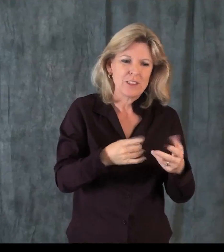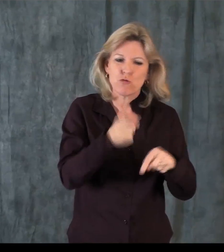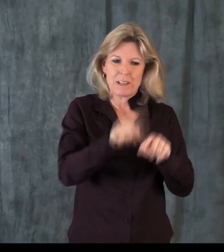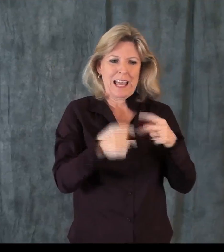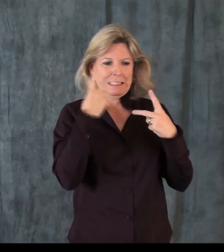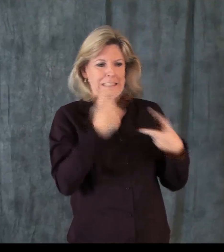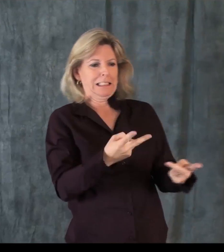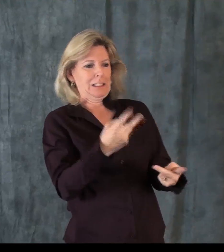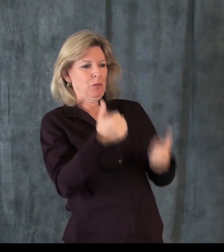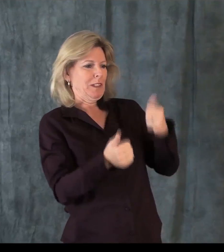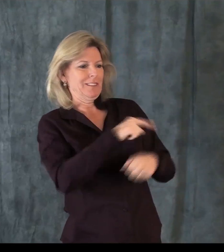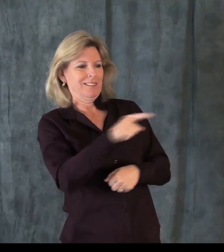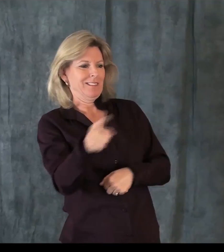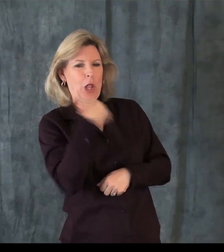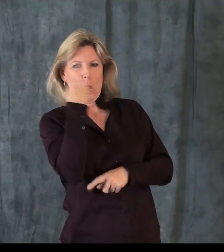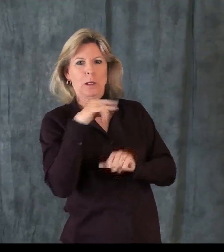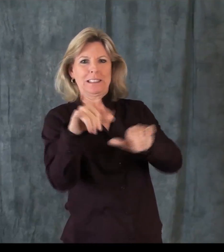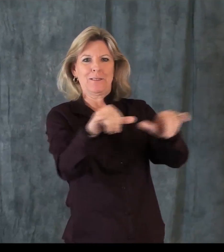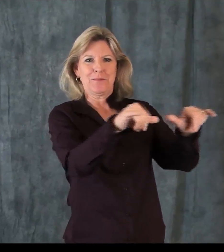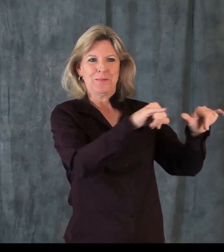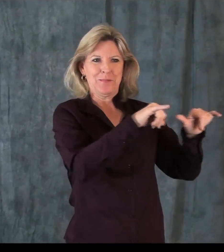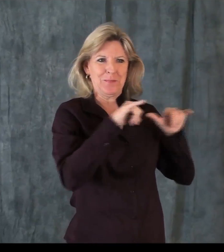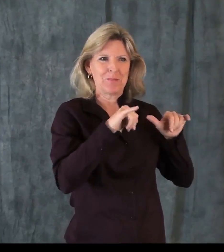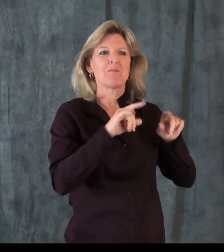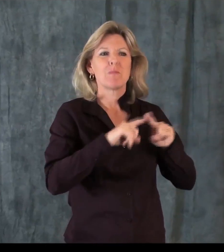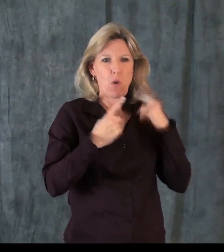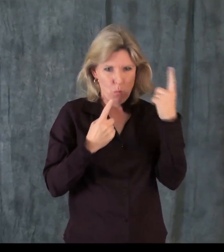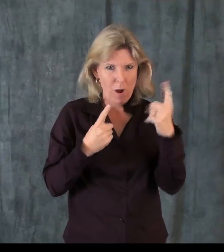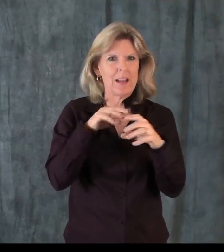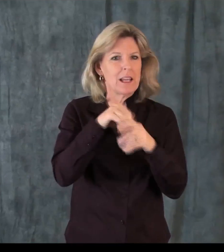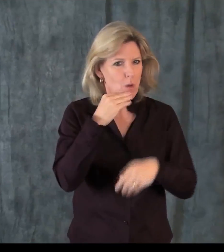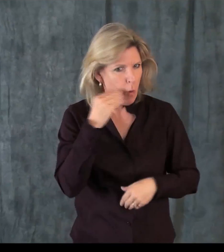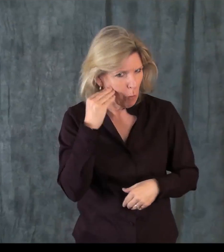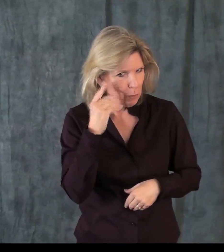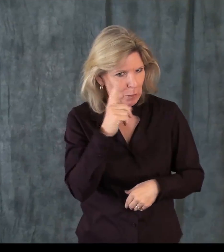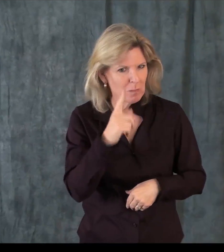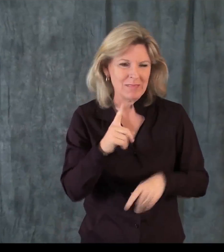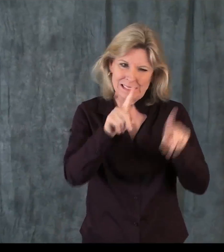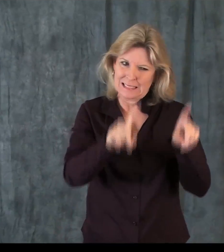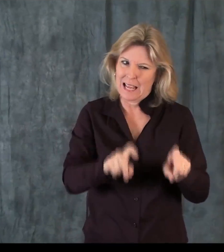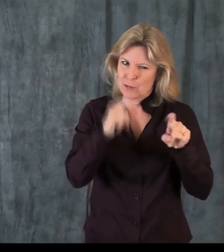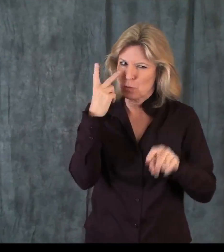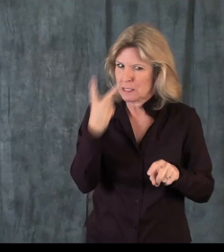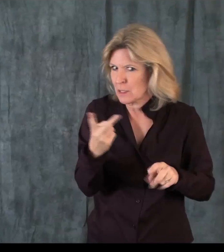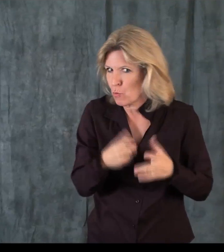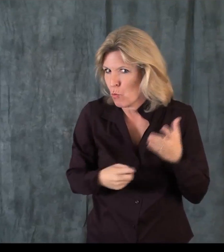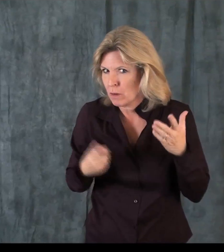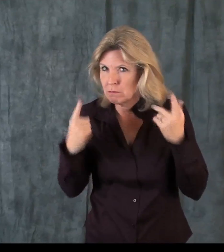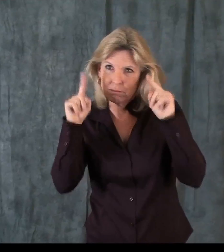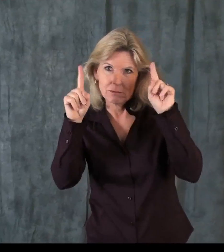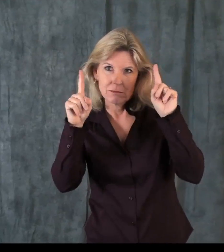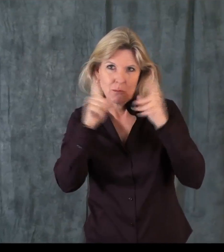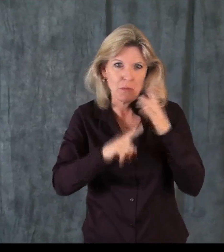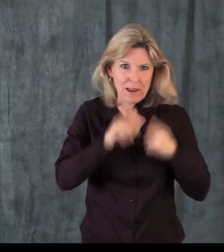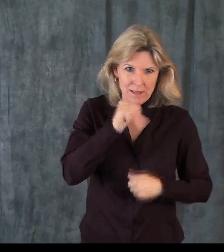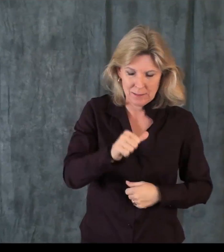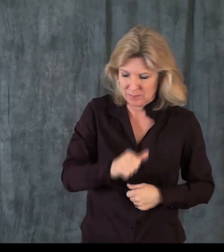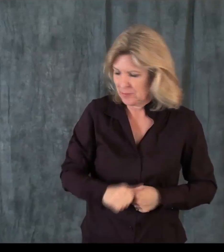a home studio system so we can determine what would be most effective. So you really can't see the difference between the